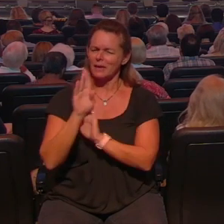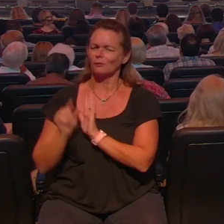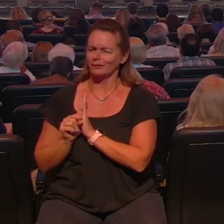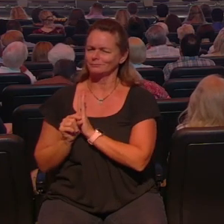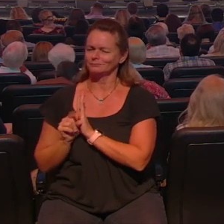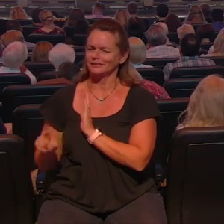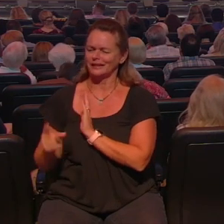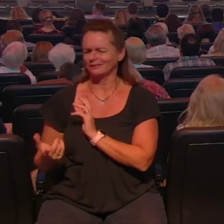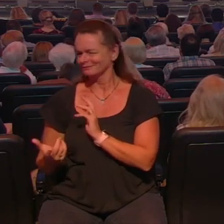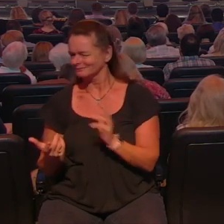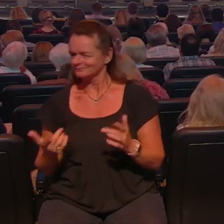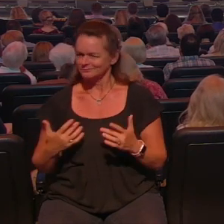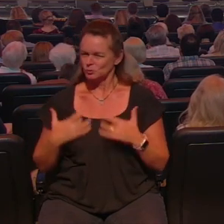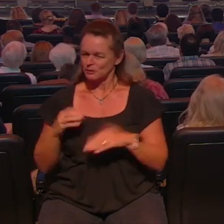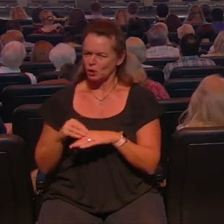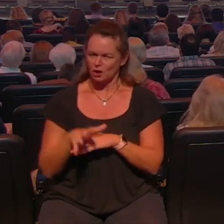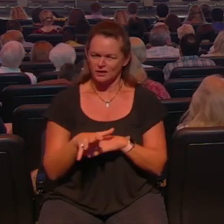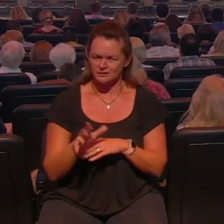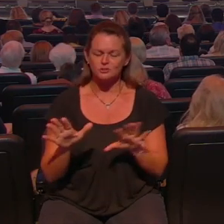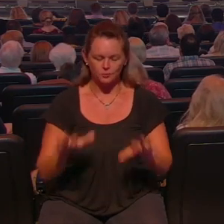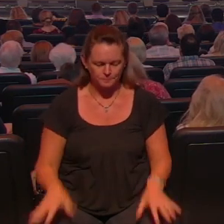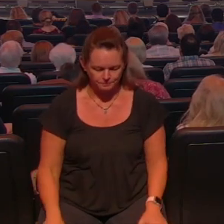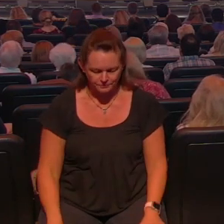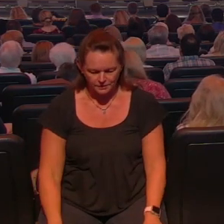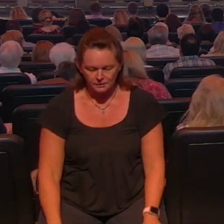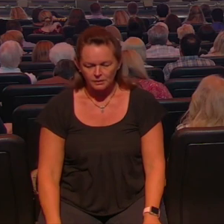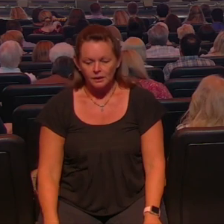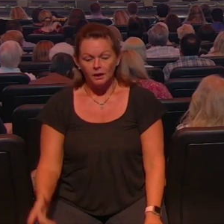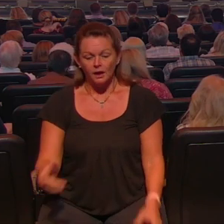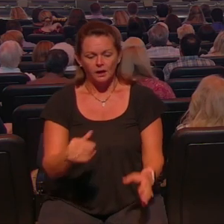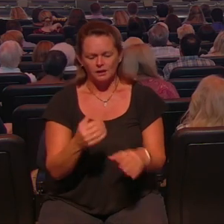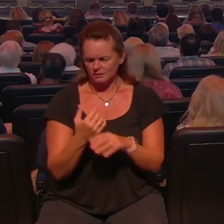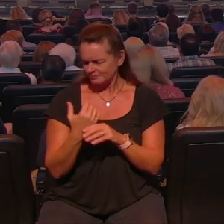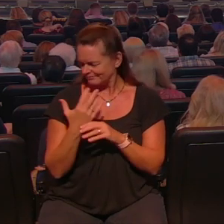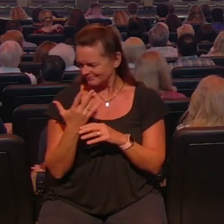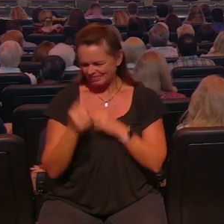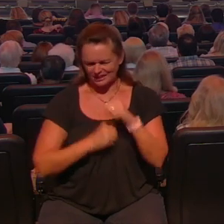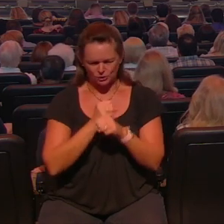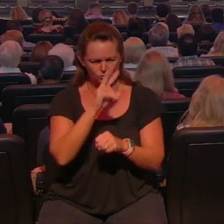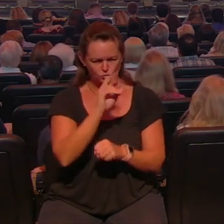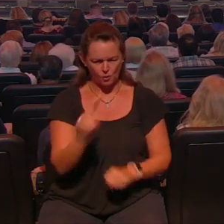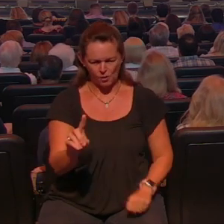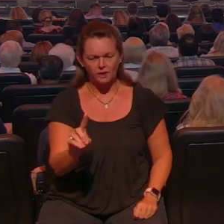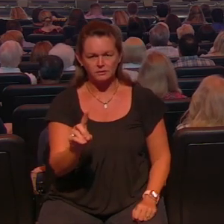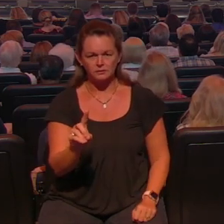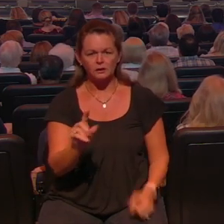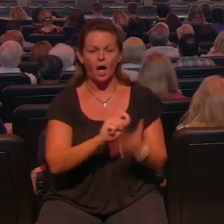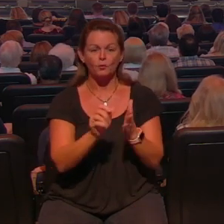we'll talk about it this week and next weekend um but I wrote a book in 2001 called The Blessed Life and